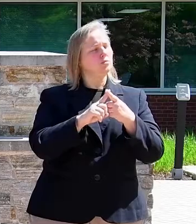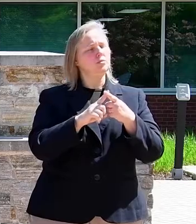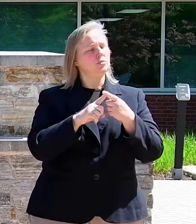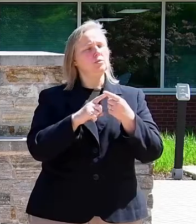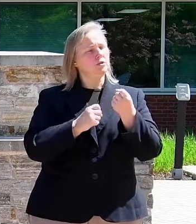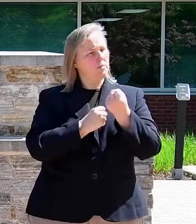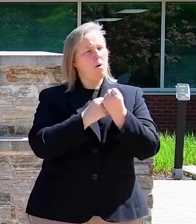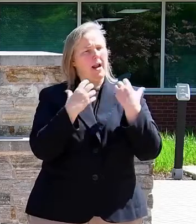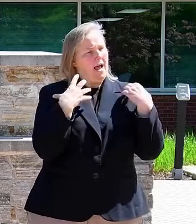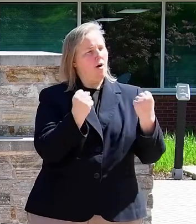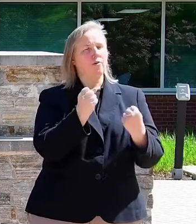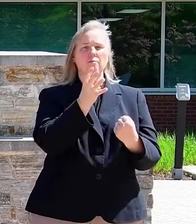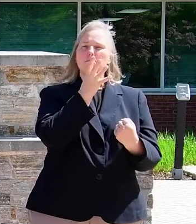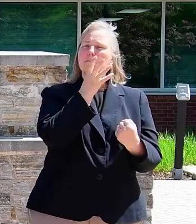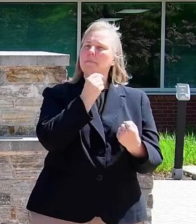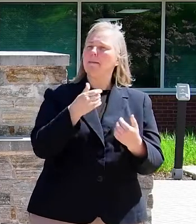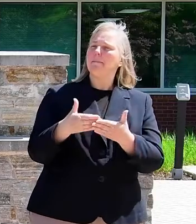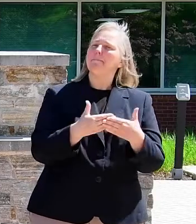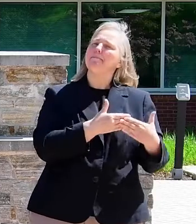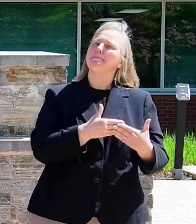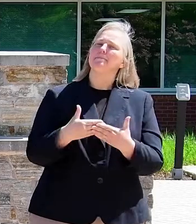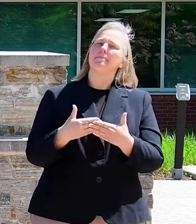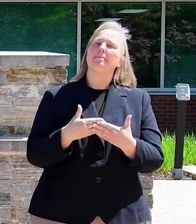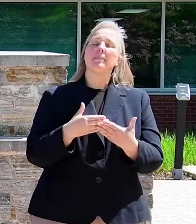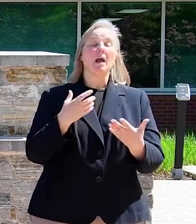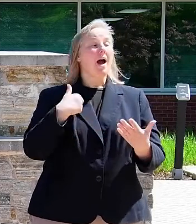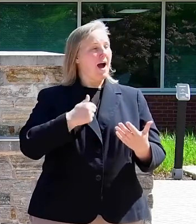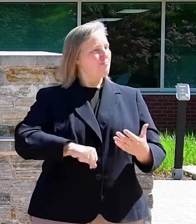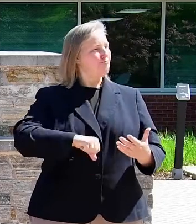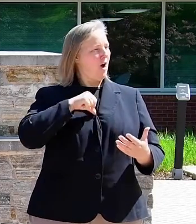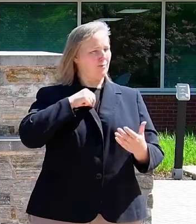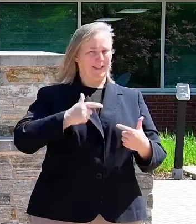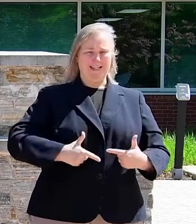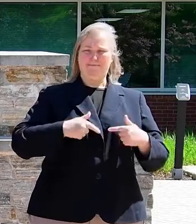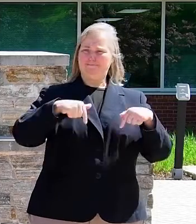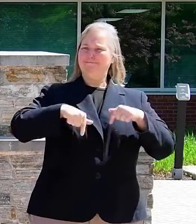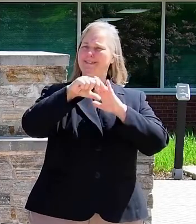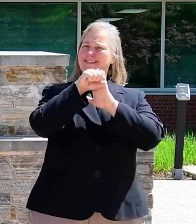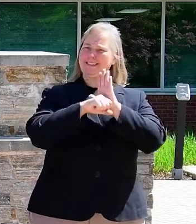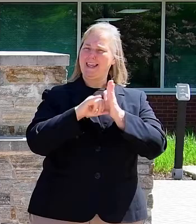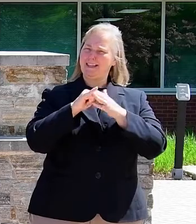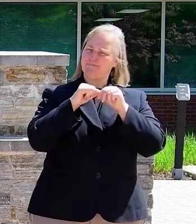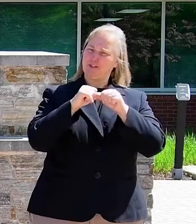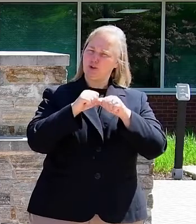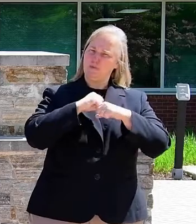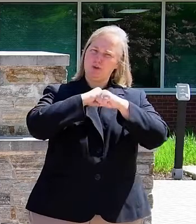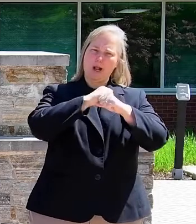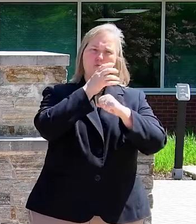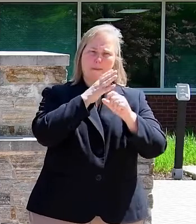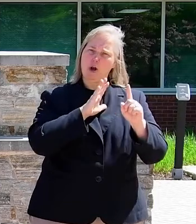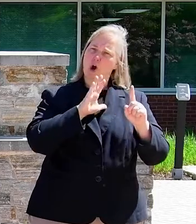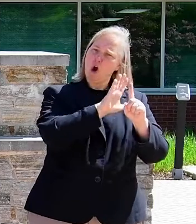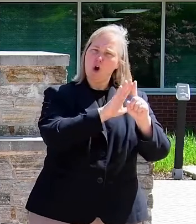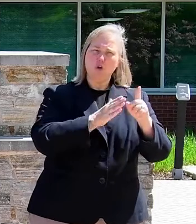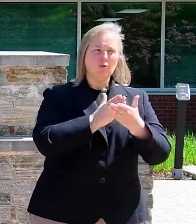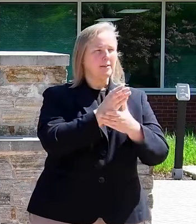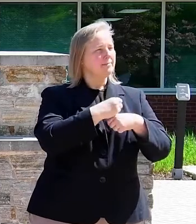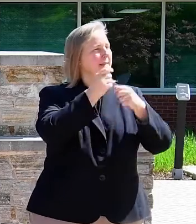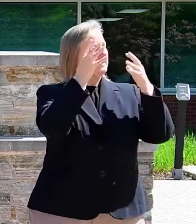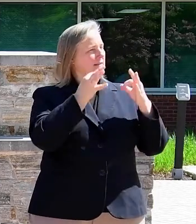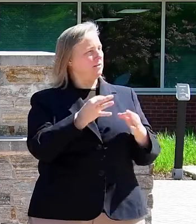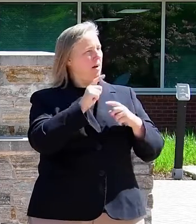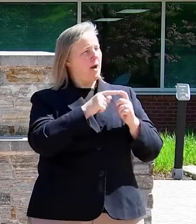of our mothers and babies. I'm proud to live in a state that continues to protect a woman's right to make decisions